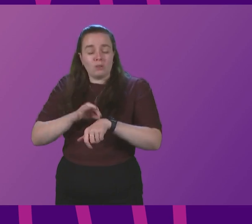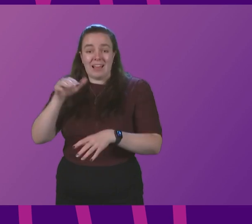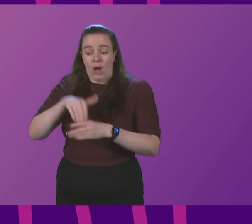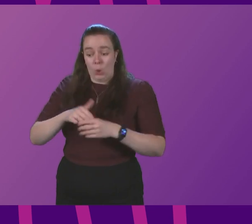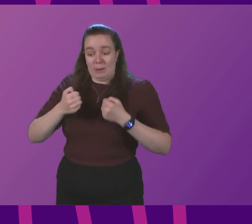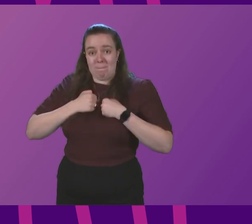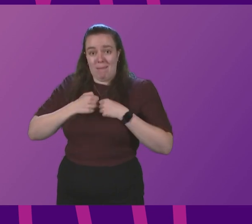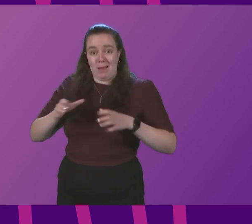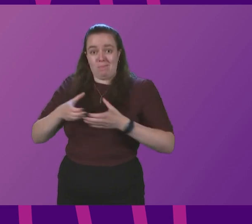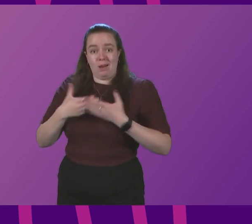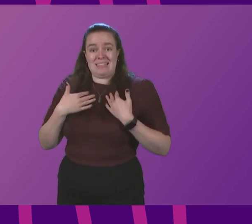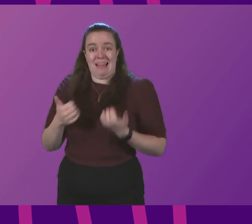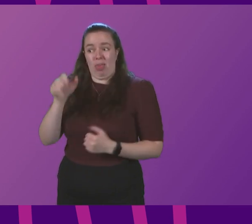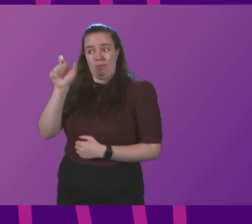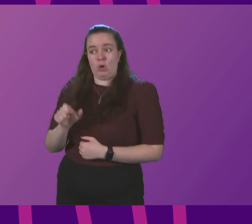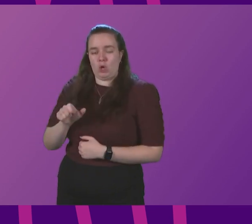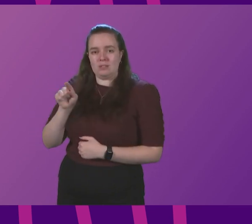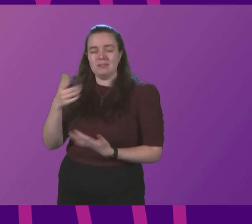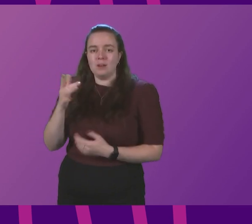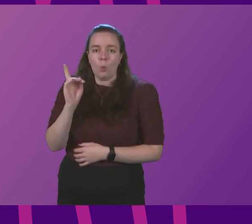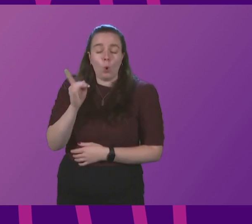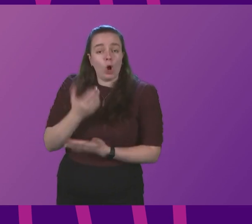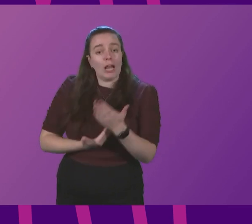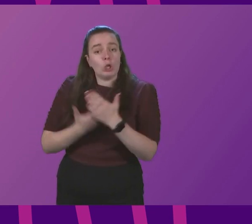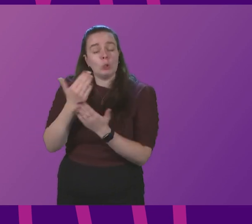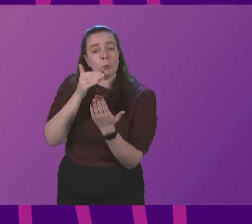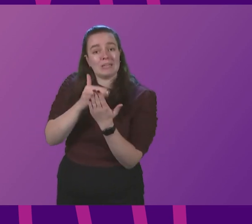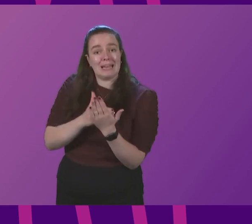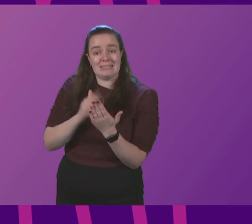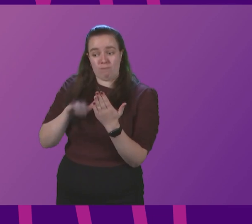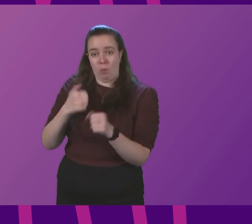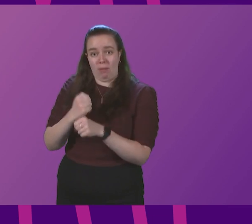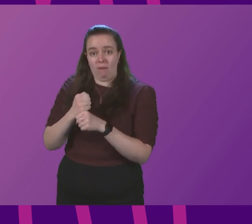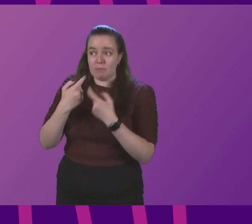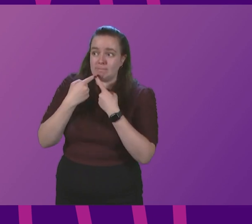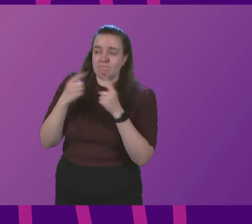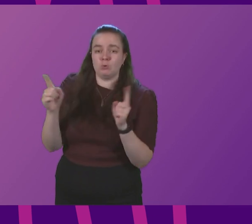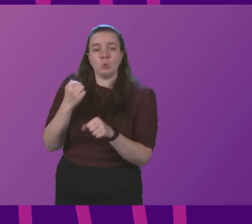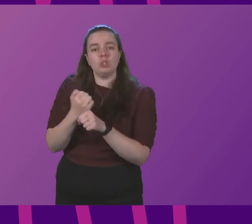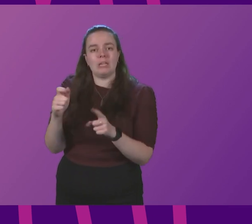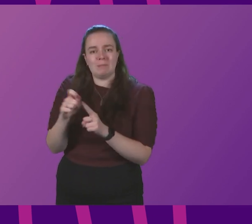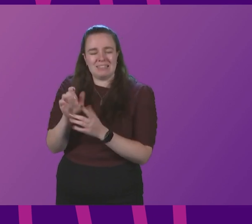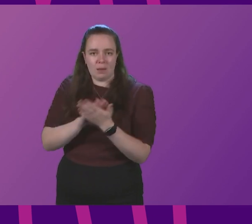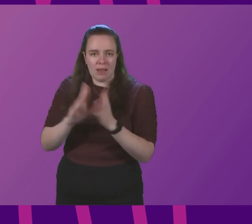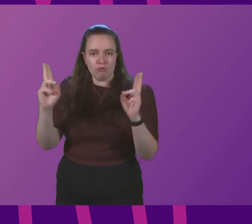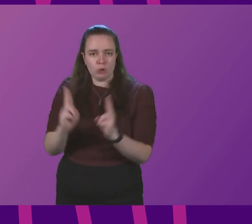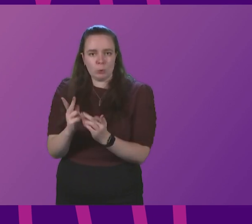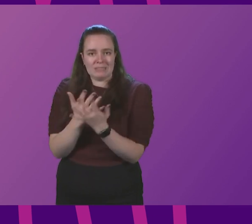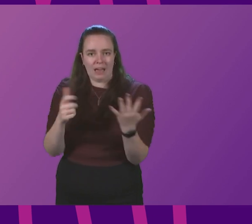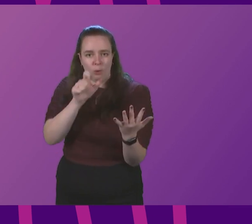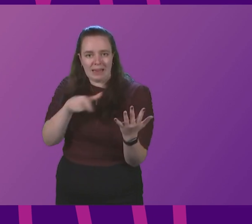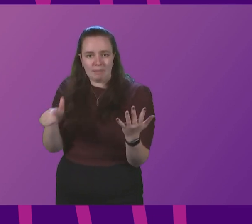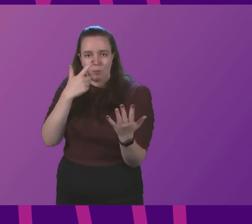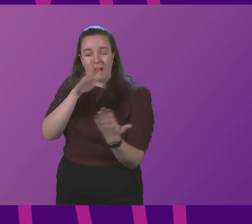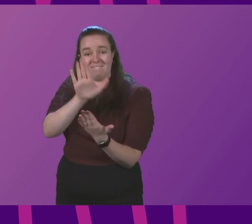party's health spokesperson, are warning that new guidance issued by the government to GPs will reduce the number of people being seen